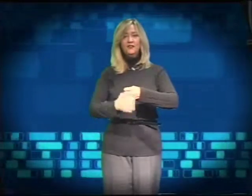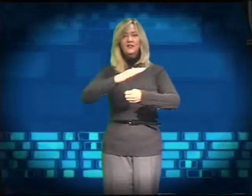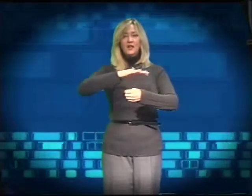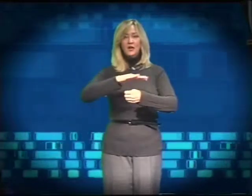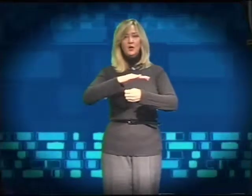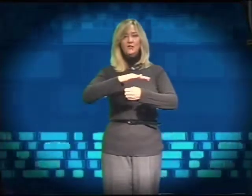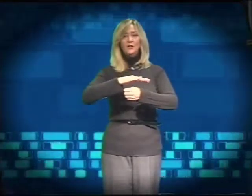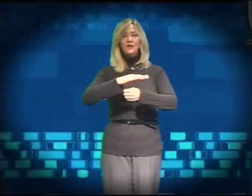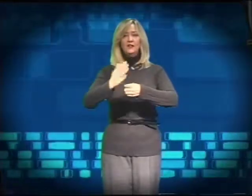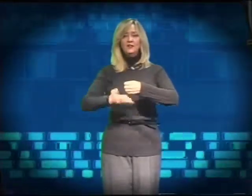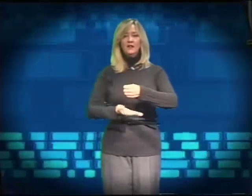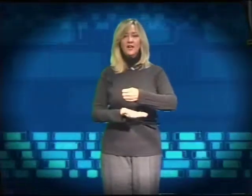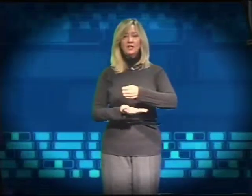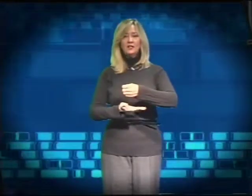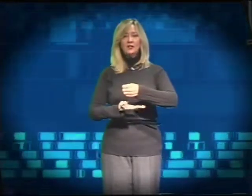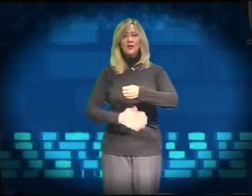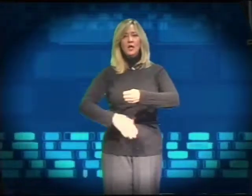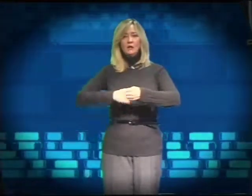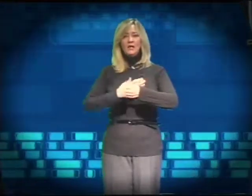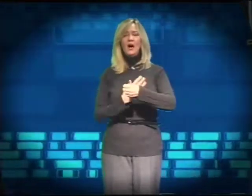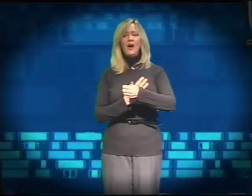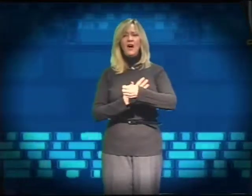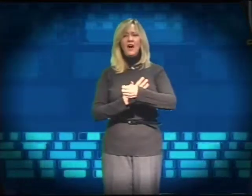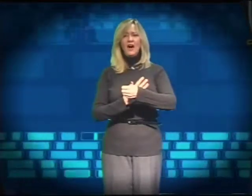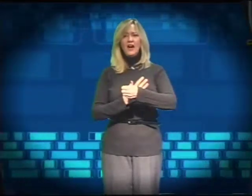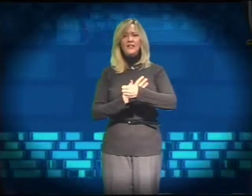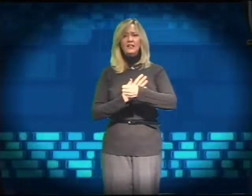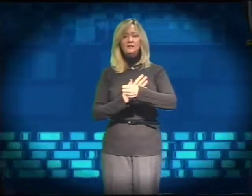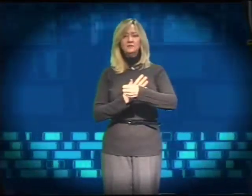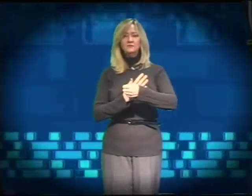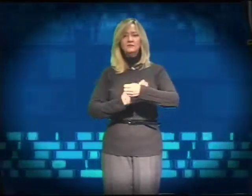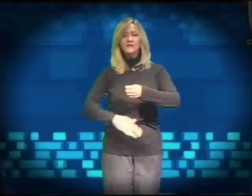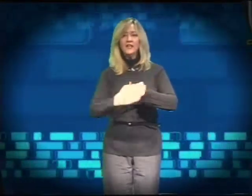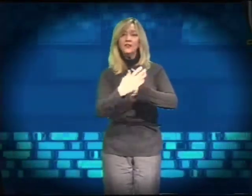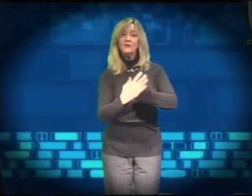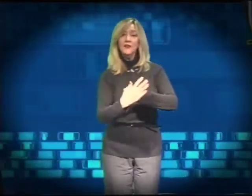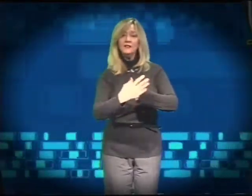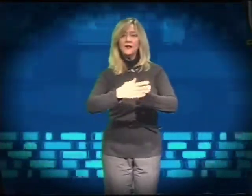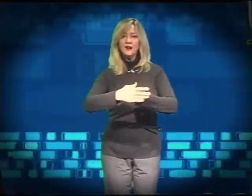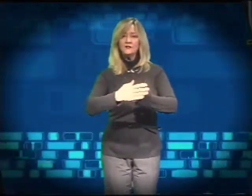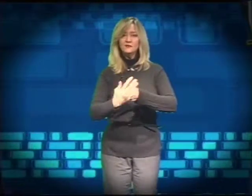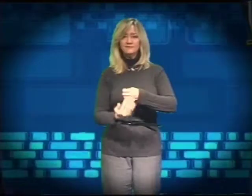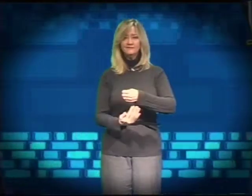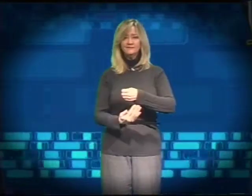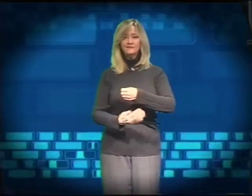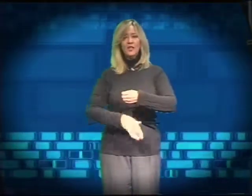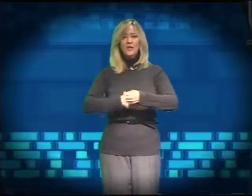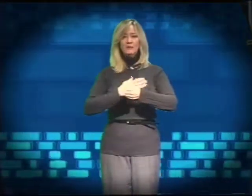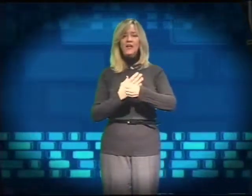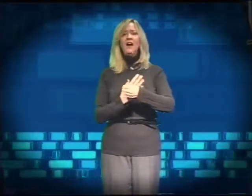over, under, behind, in front of. Behind,